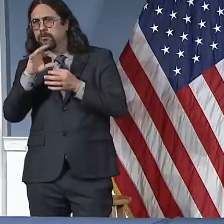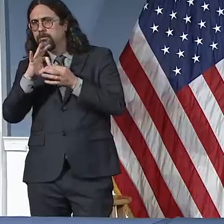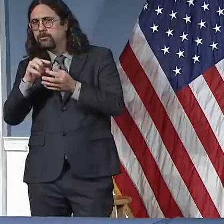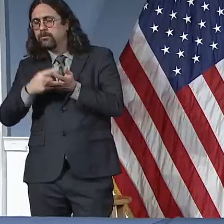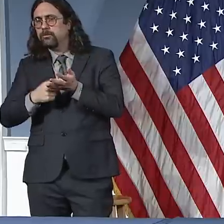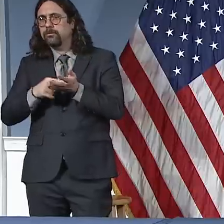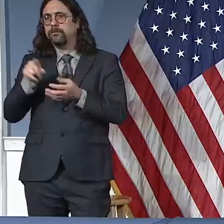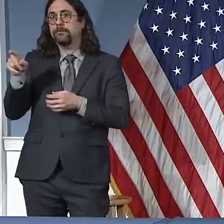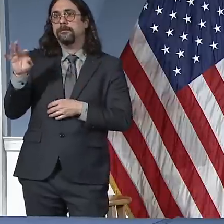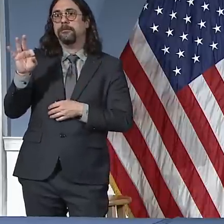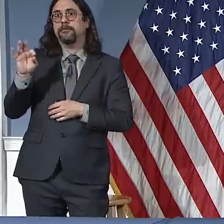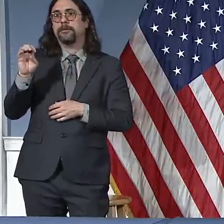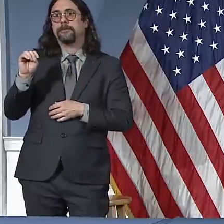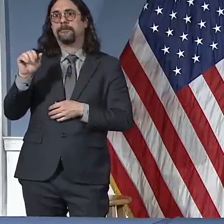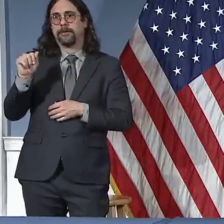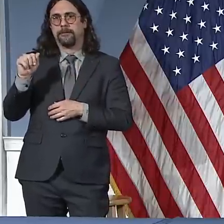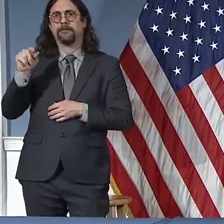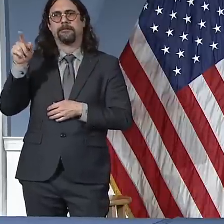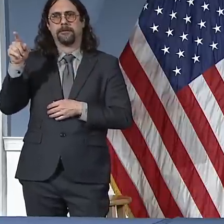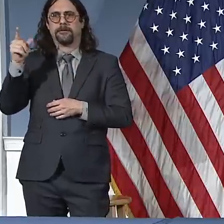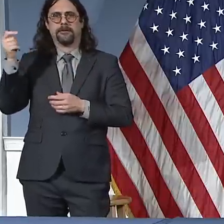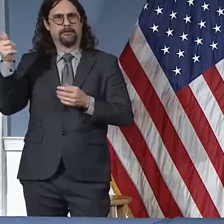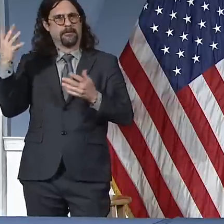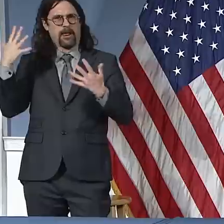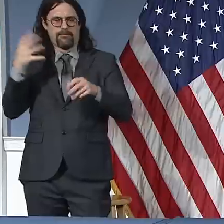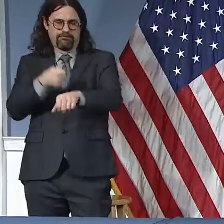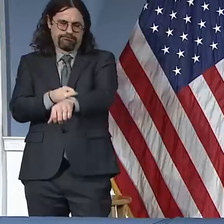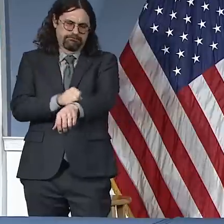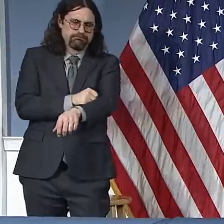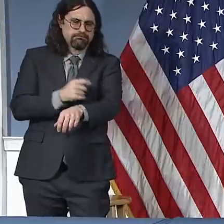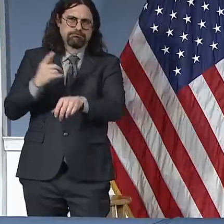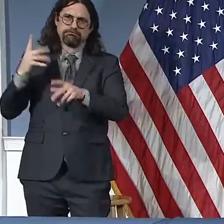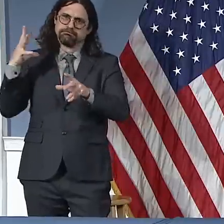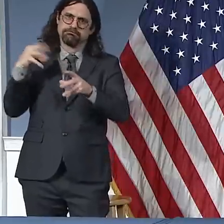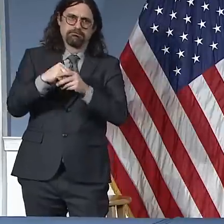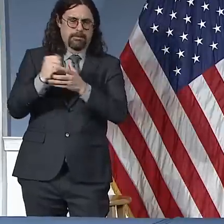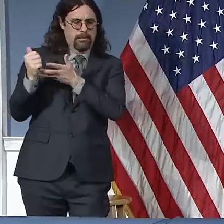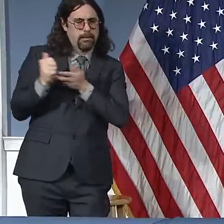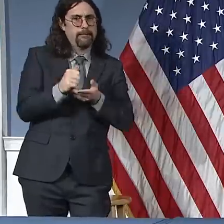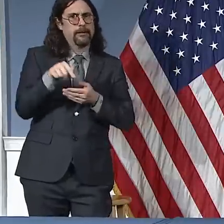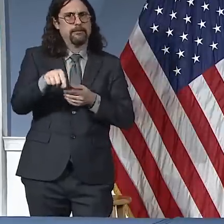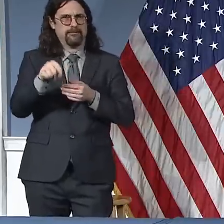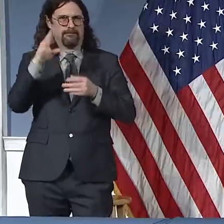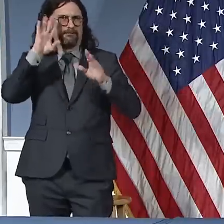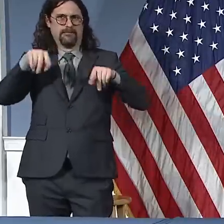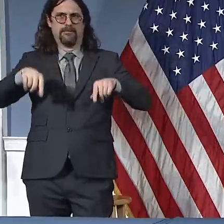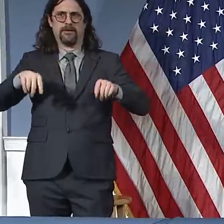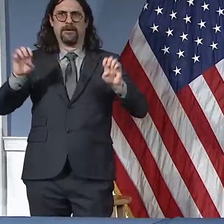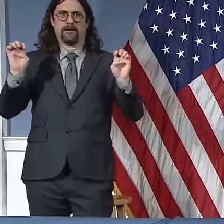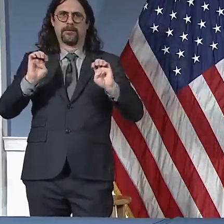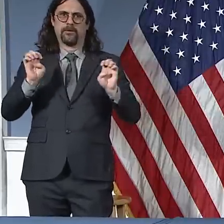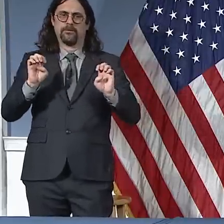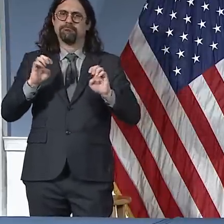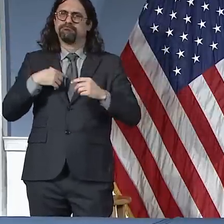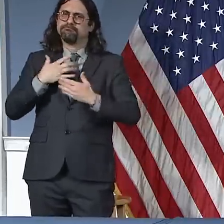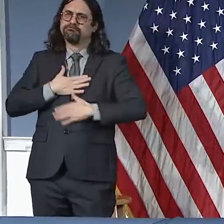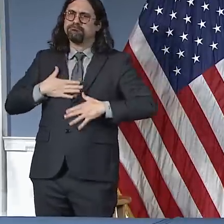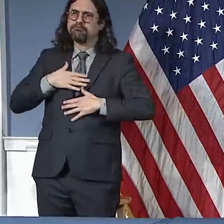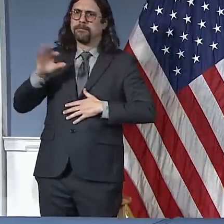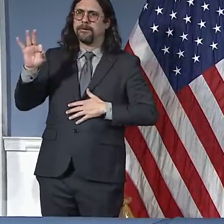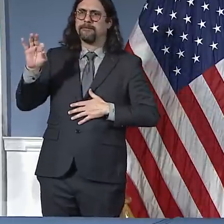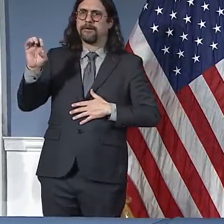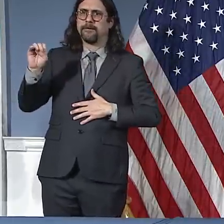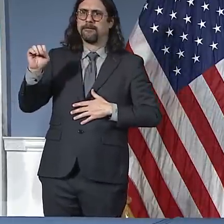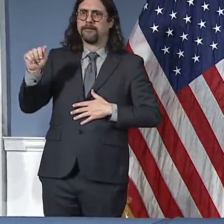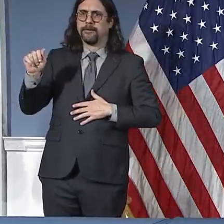is making a huge difference already with a lot more to come. So I thank them. And we heard the news earlier today that for the first time the Defense